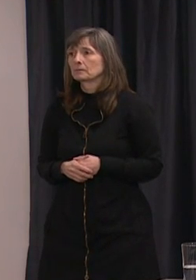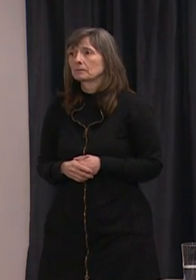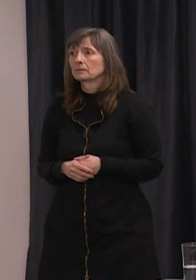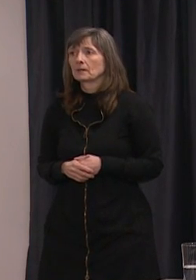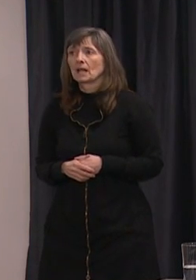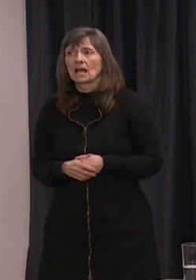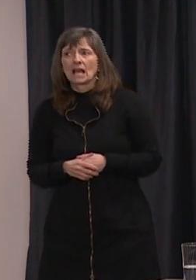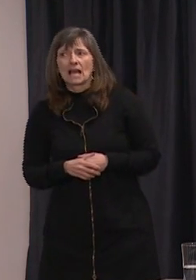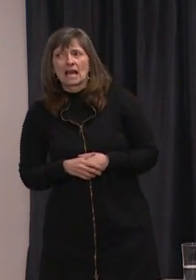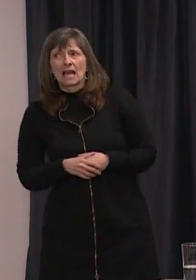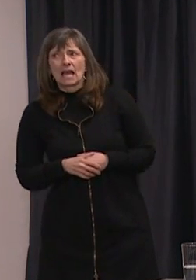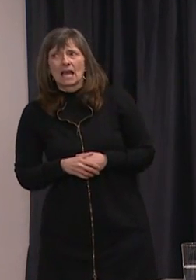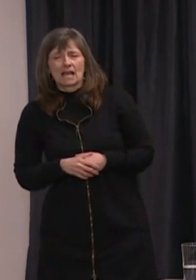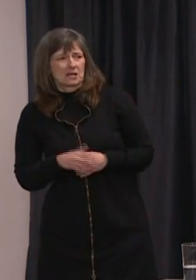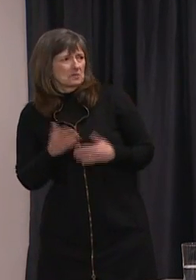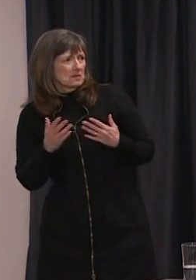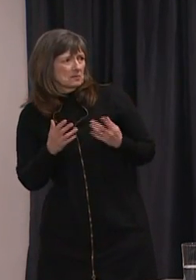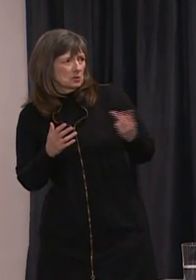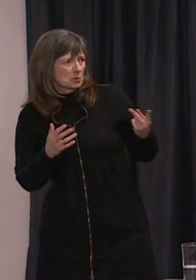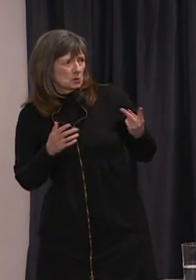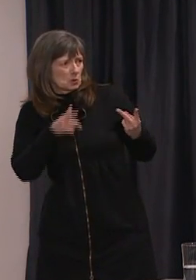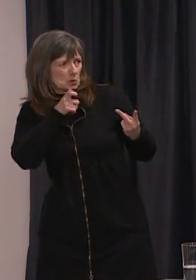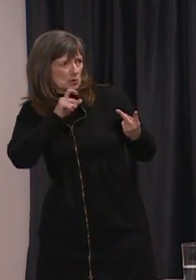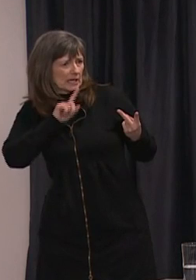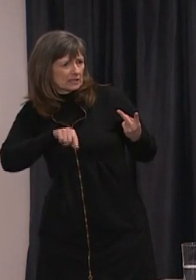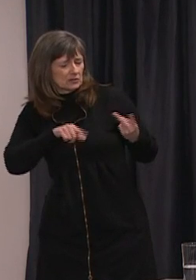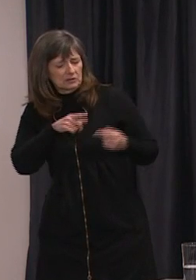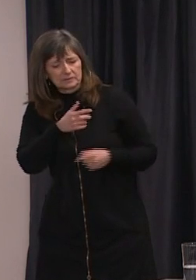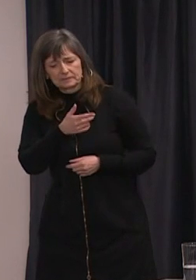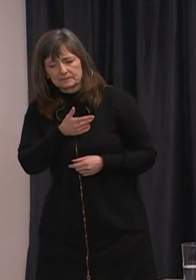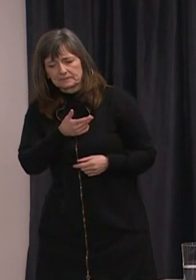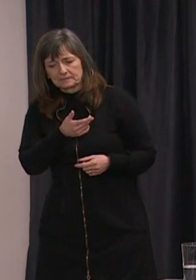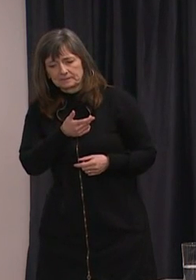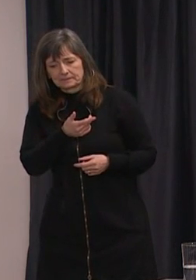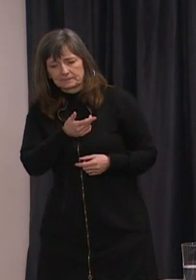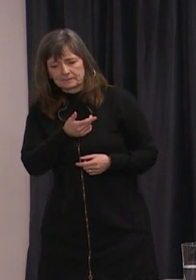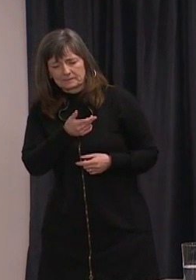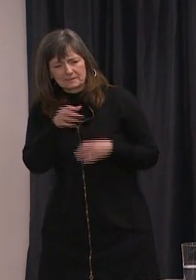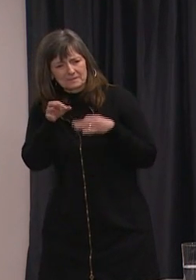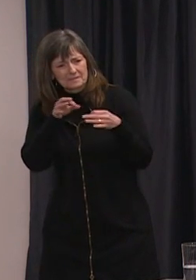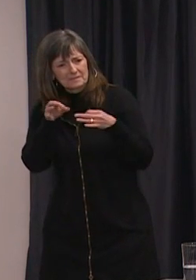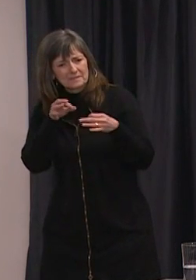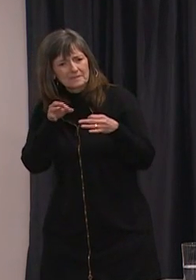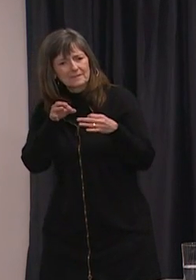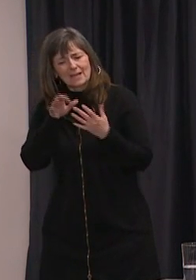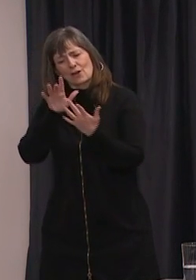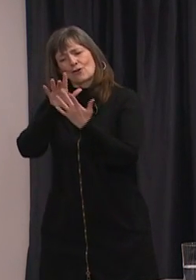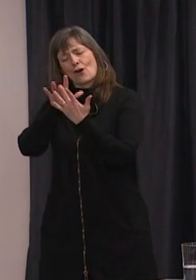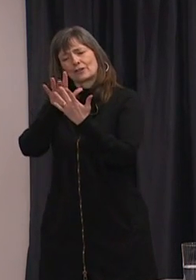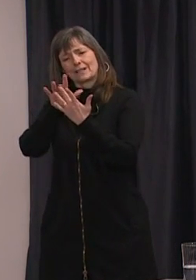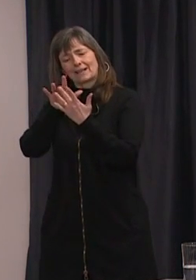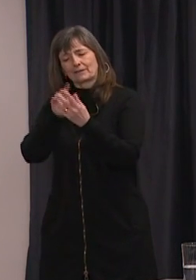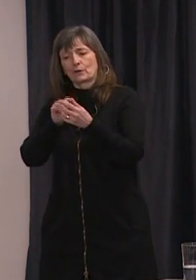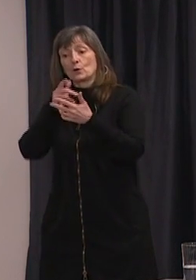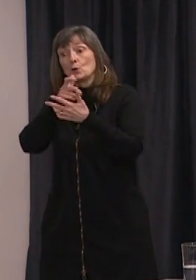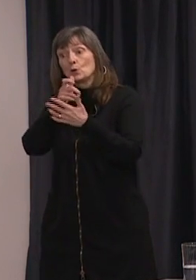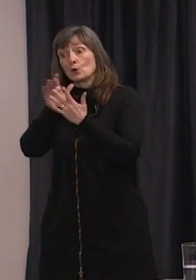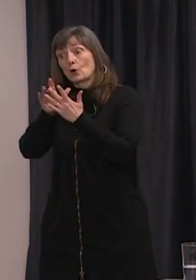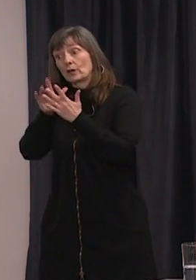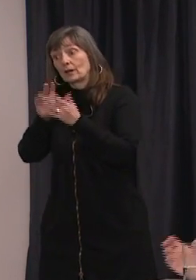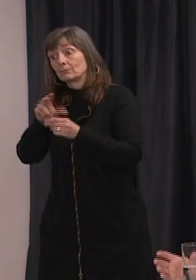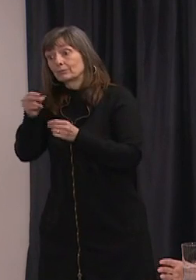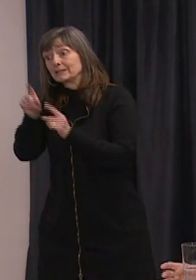I'm wondering if maybe Dr Fitzgerald or Dr Hague if you could explain the process of contact tracing. How does that work?